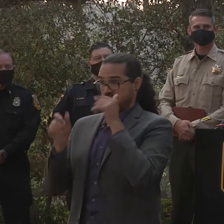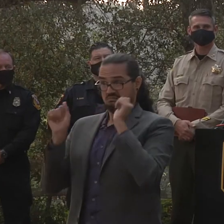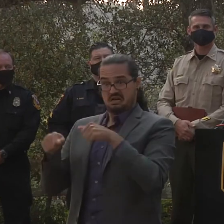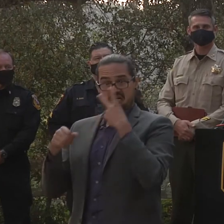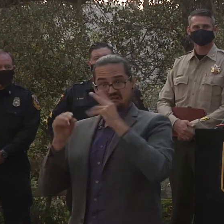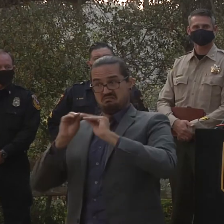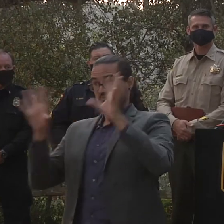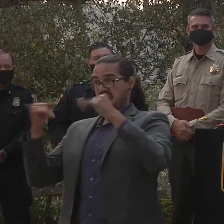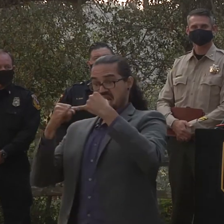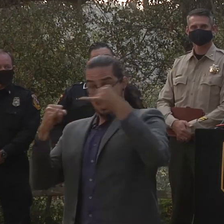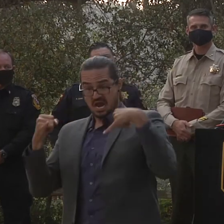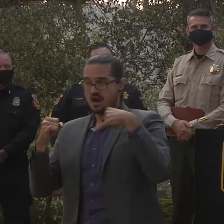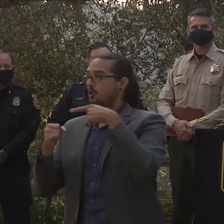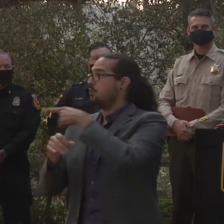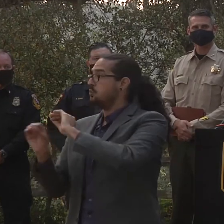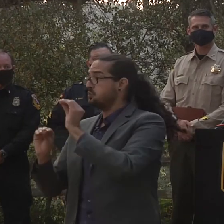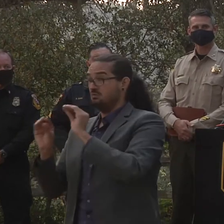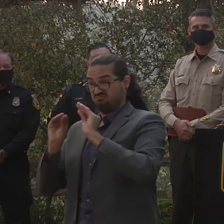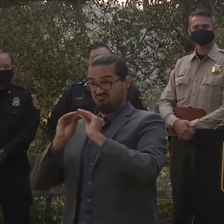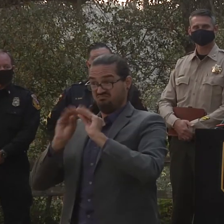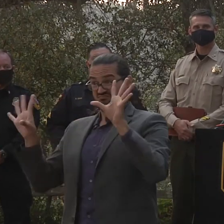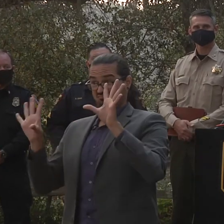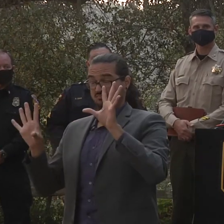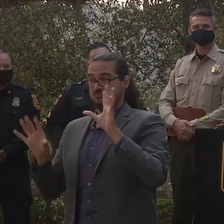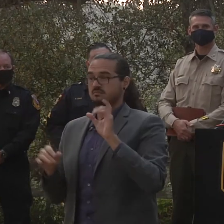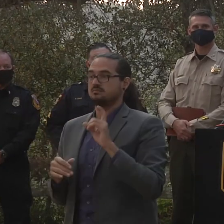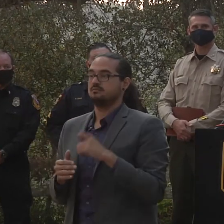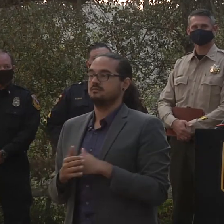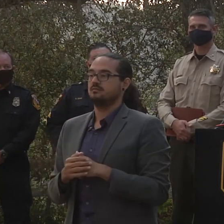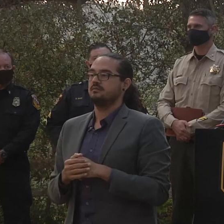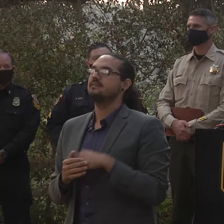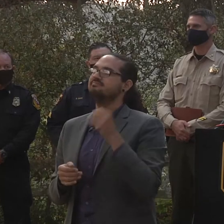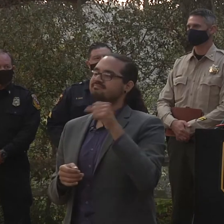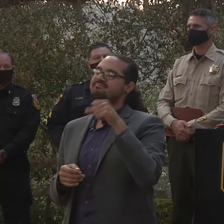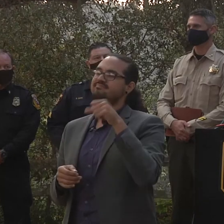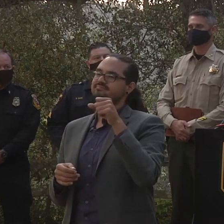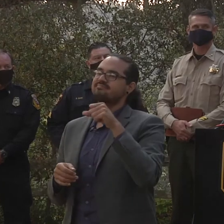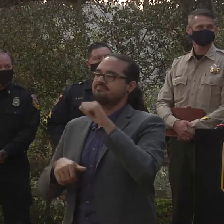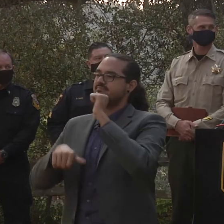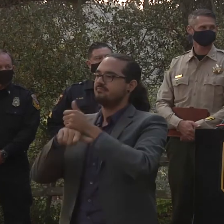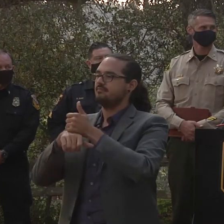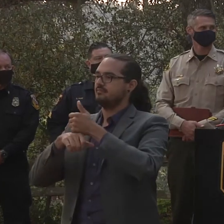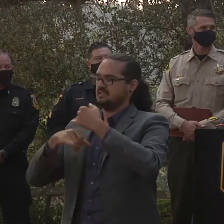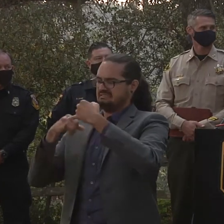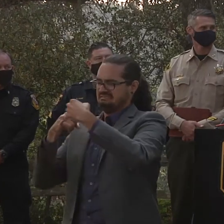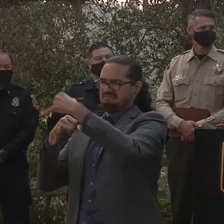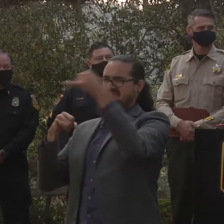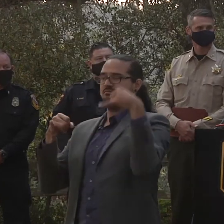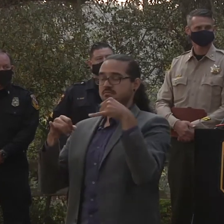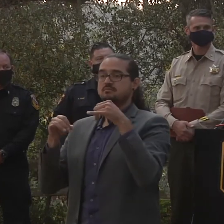defensible space in the bonnie dune area and as and is it easily identifiable for firefighters chief prunton